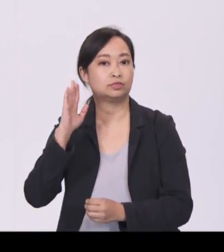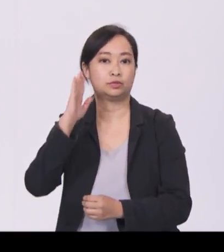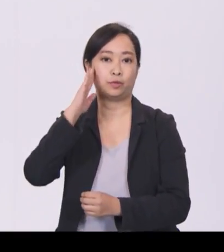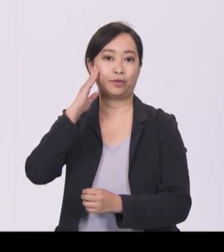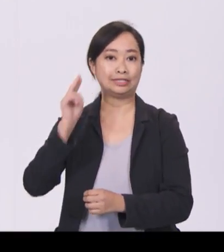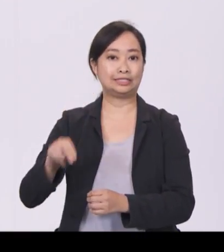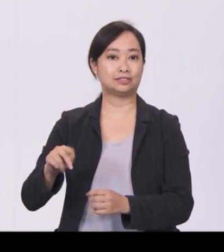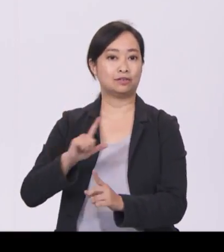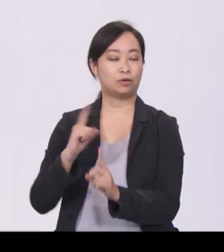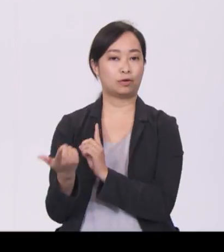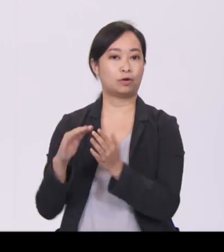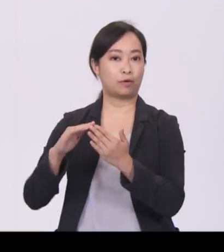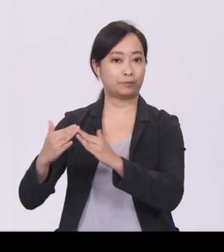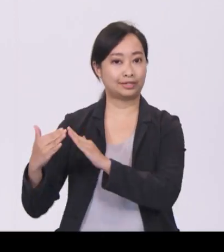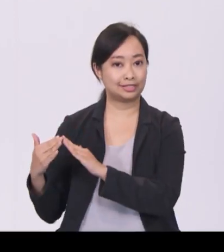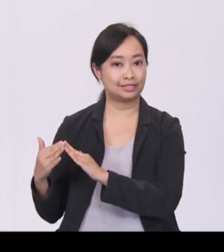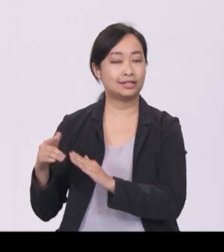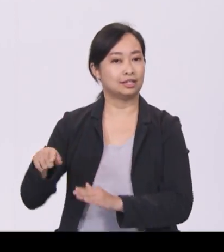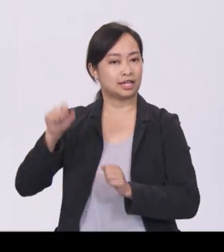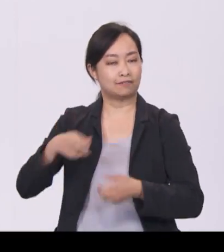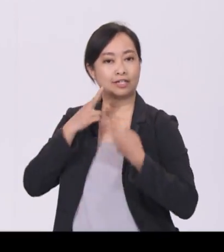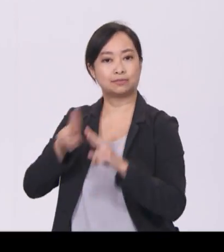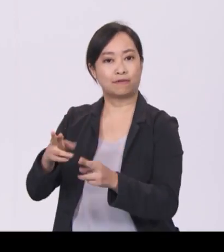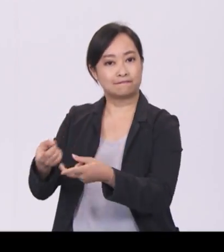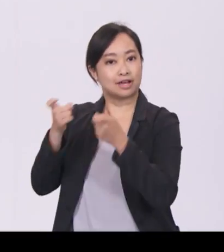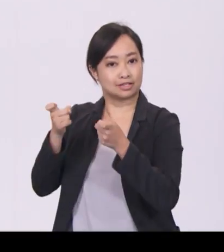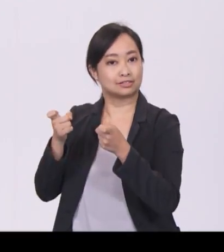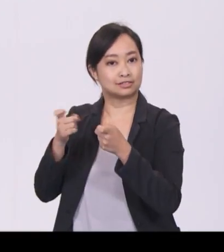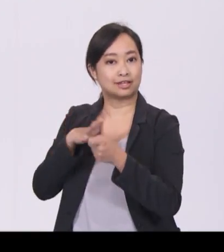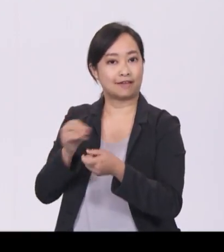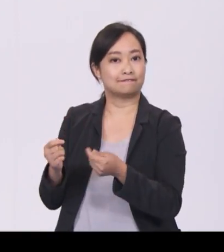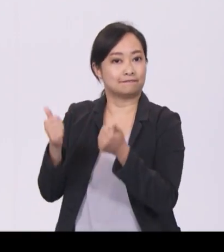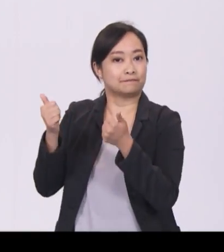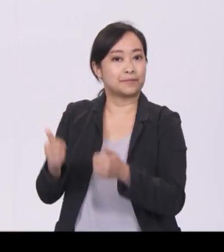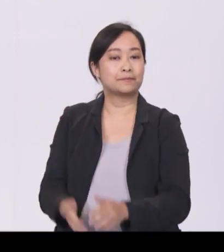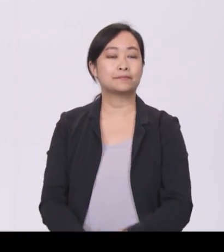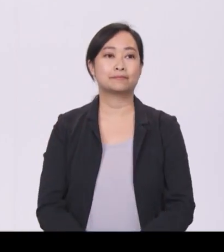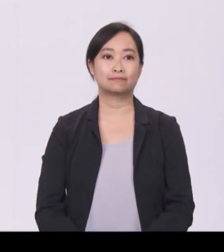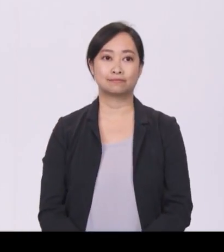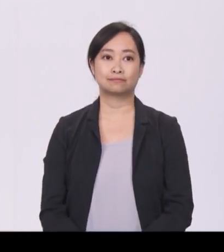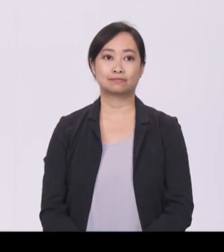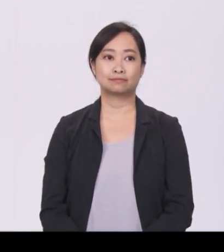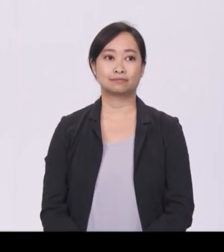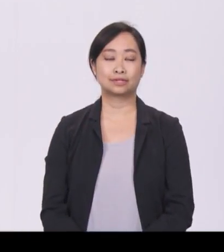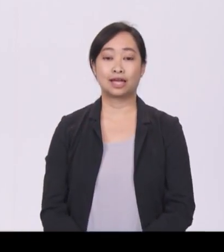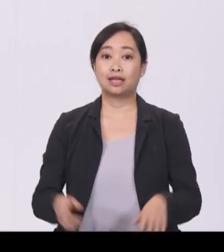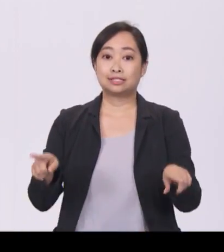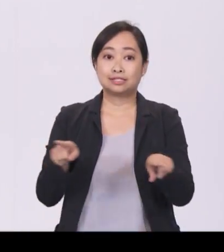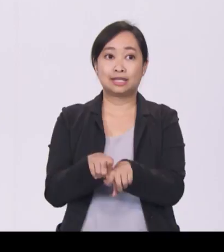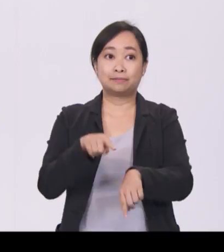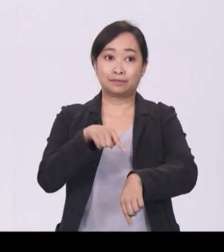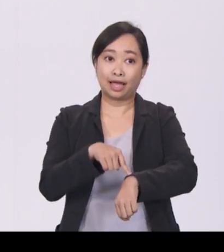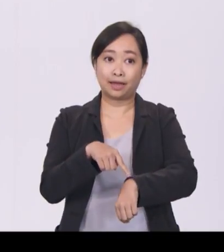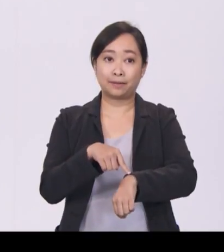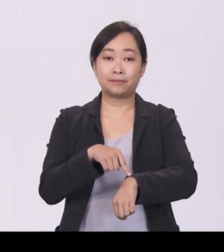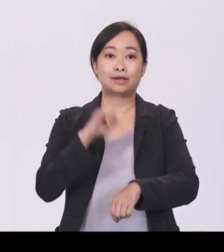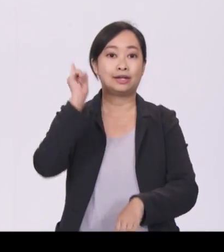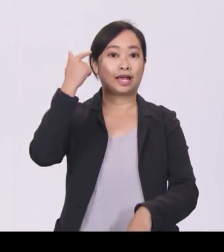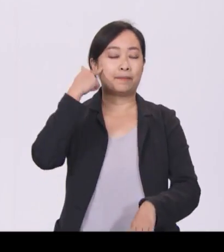local communities and can respond more nimbly and quickly. At the same time, the efforts of the Government and our